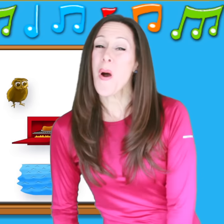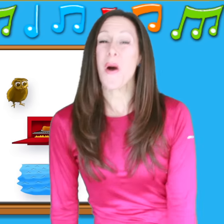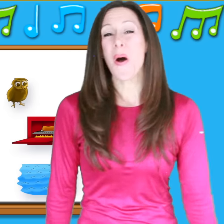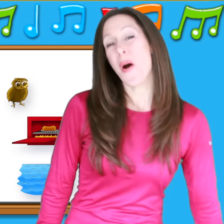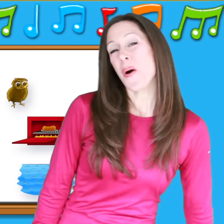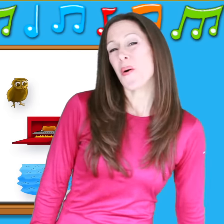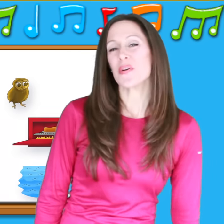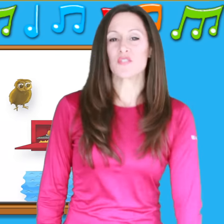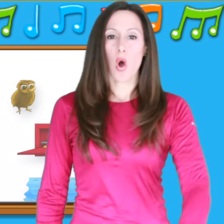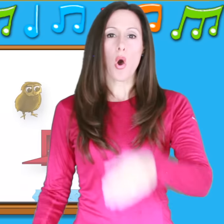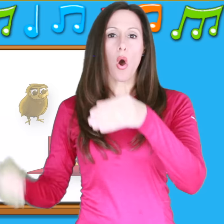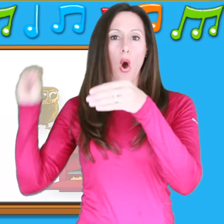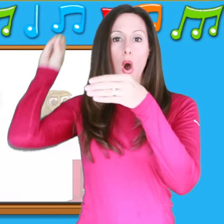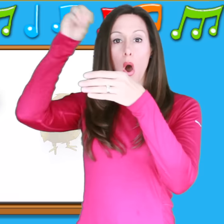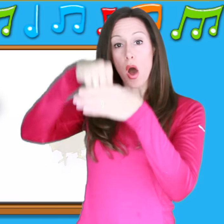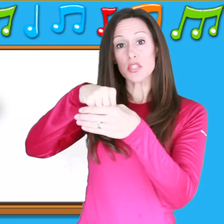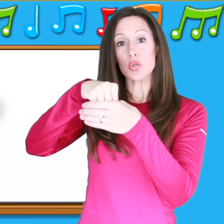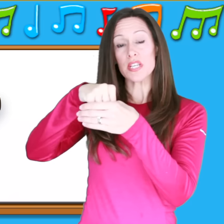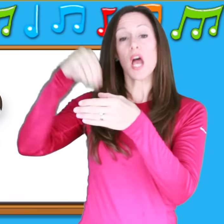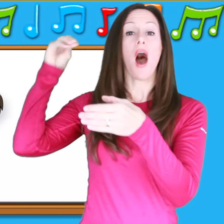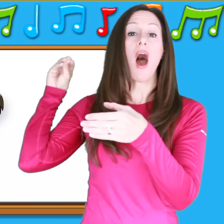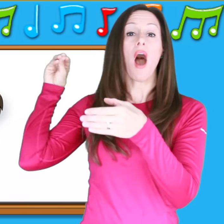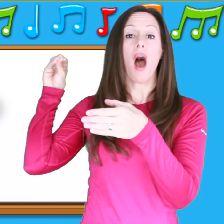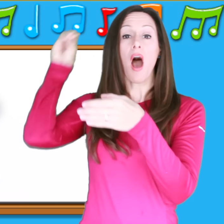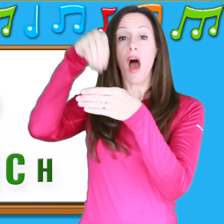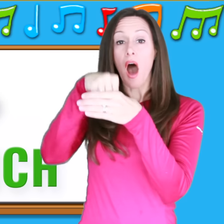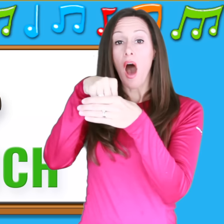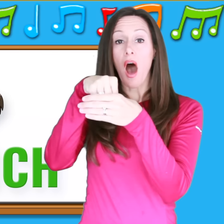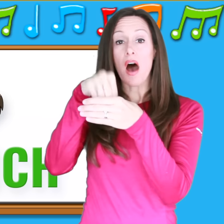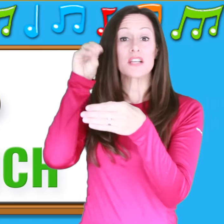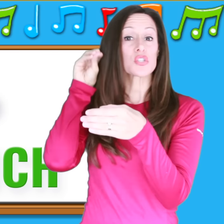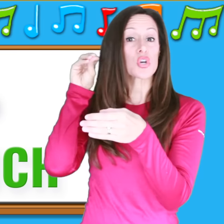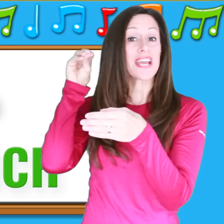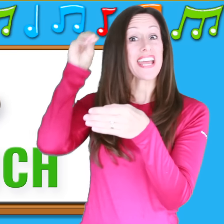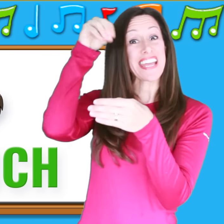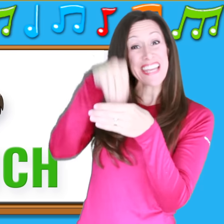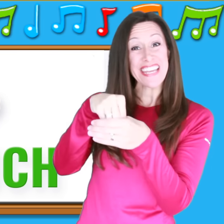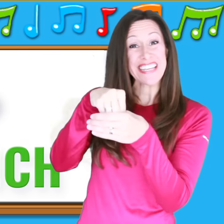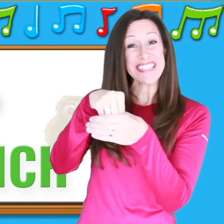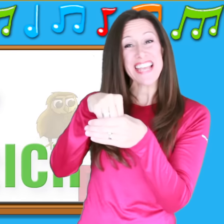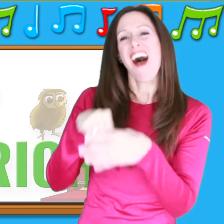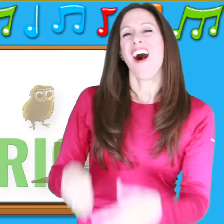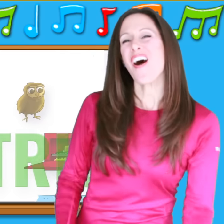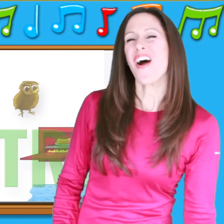is for o-o-ostrich O-o-ostrich O